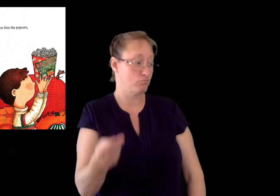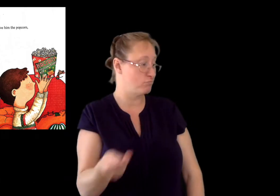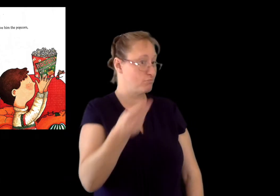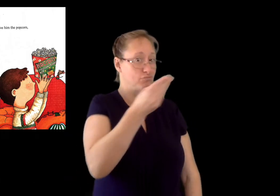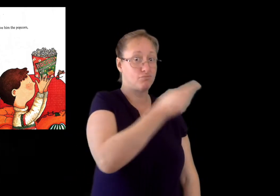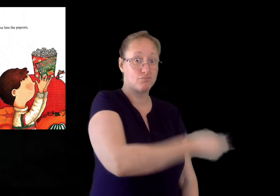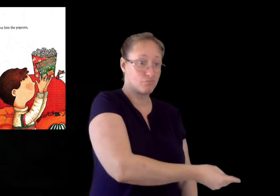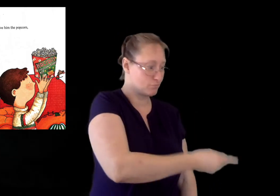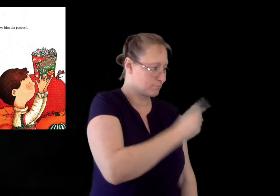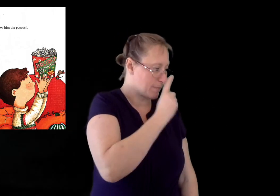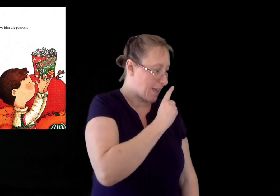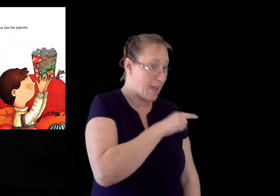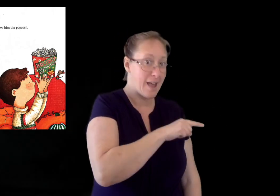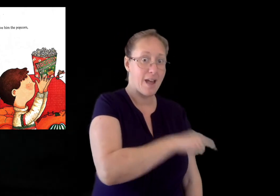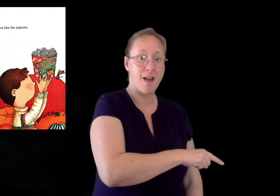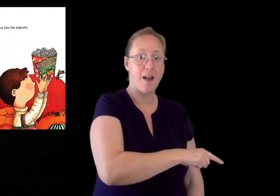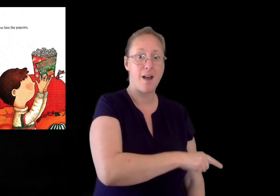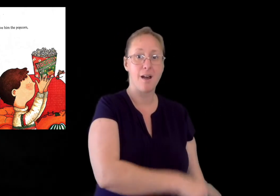When you give him the popcorn,